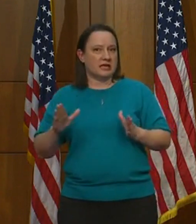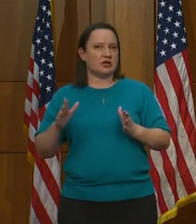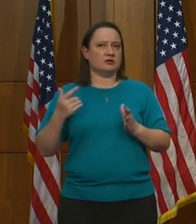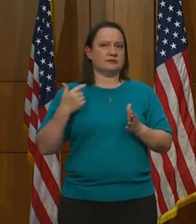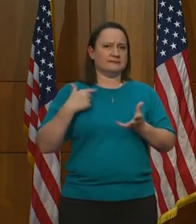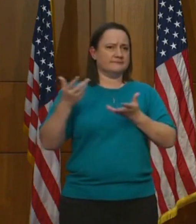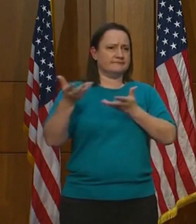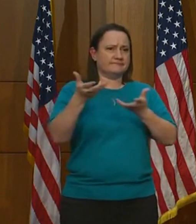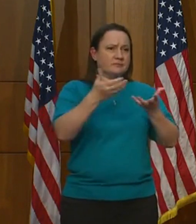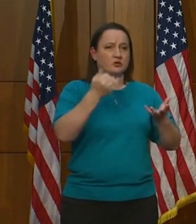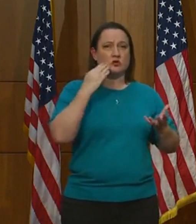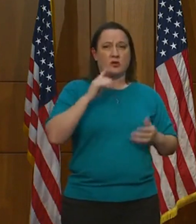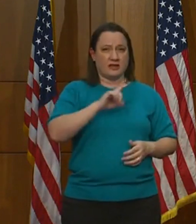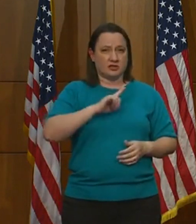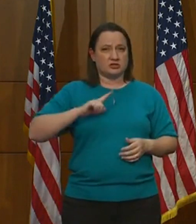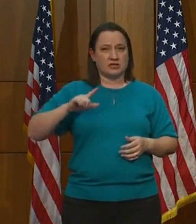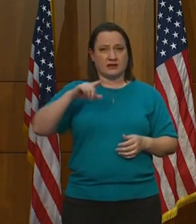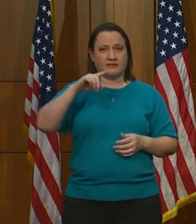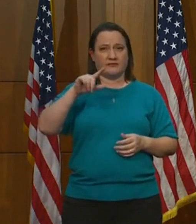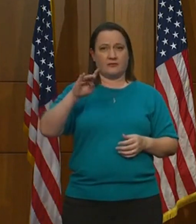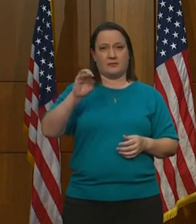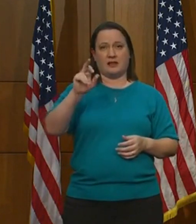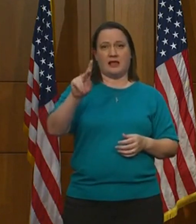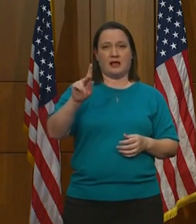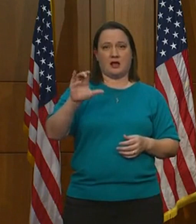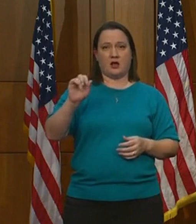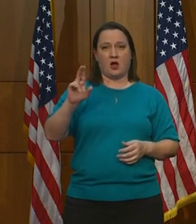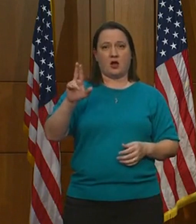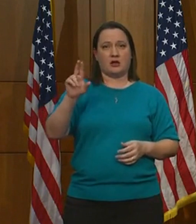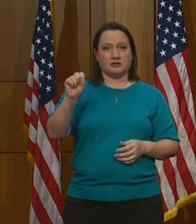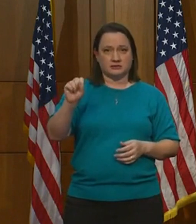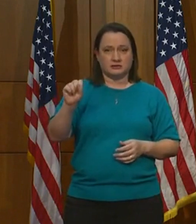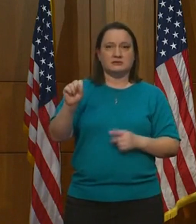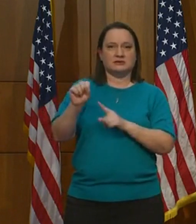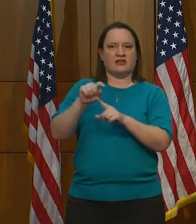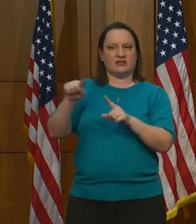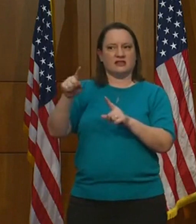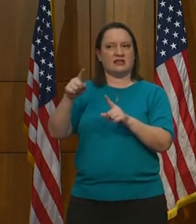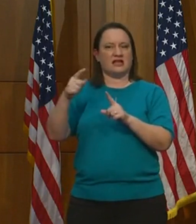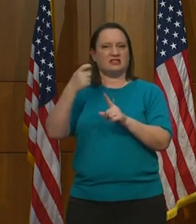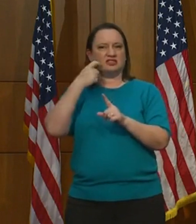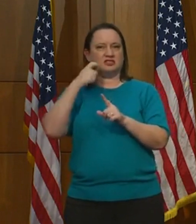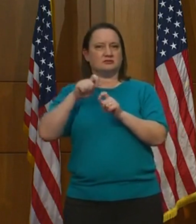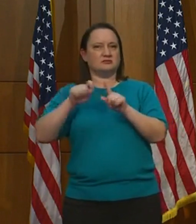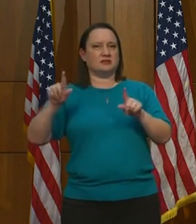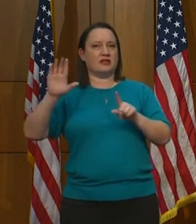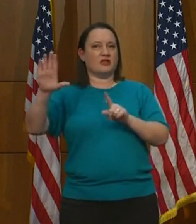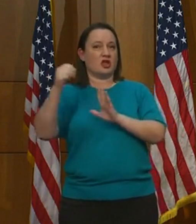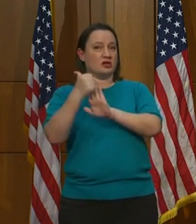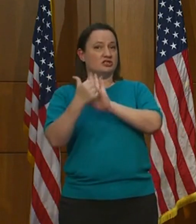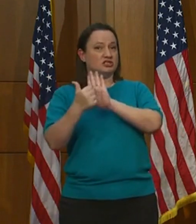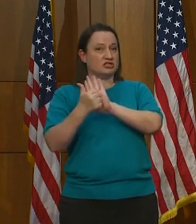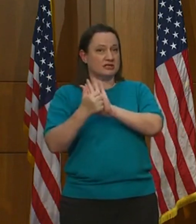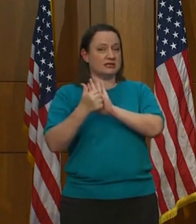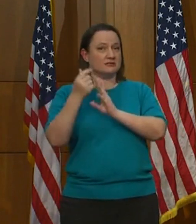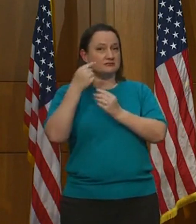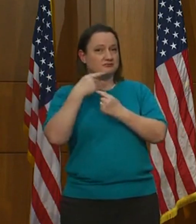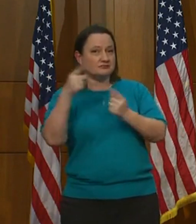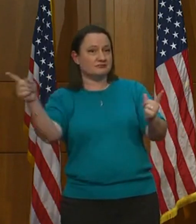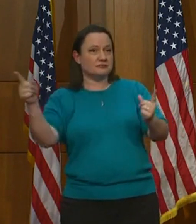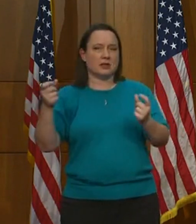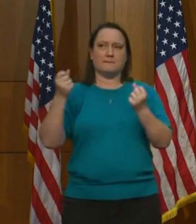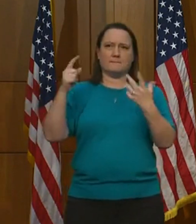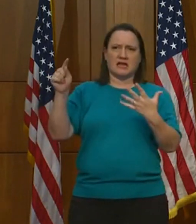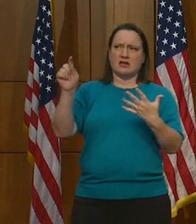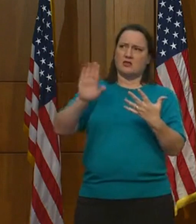Legislative Black Caucus just released a list of their agenda. And I think a lot of those